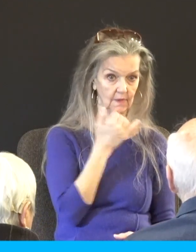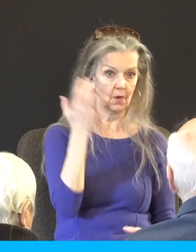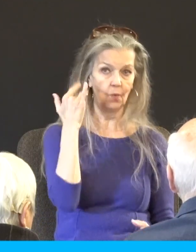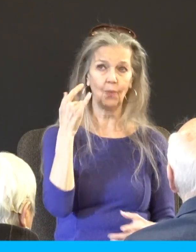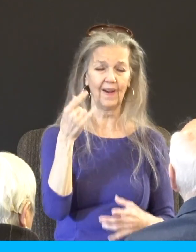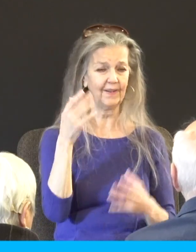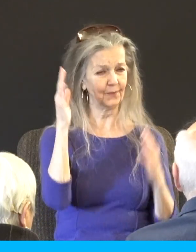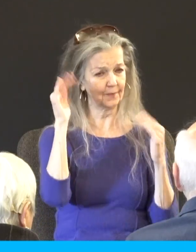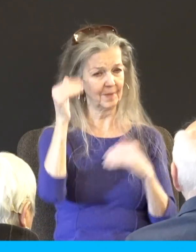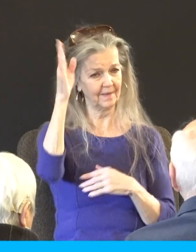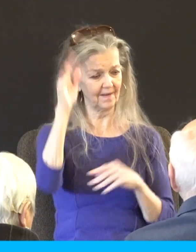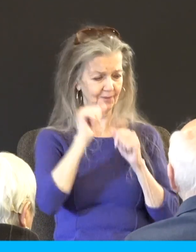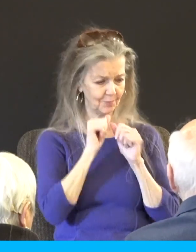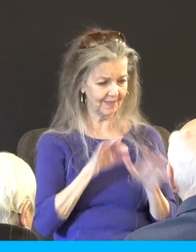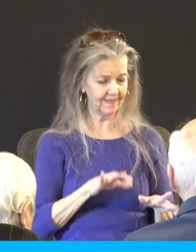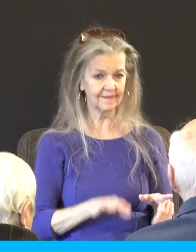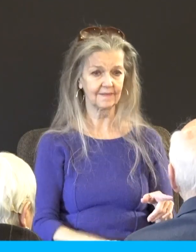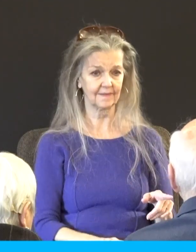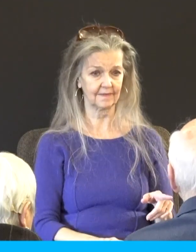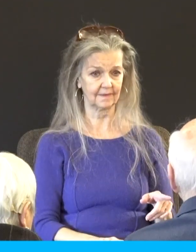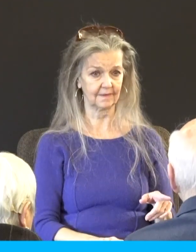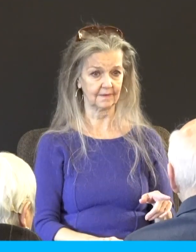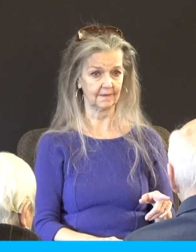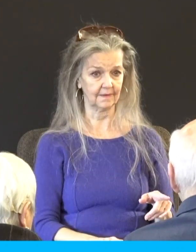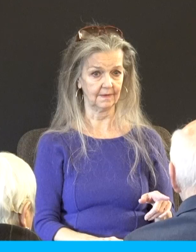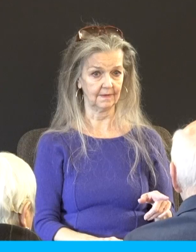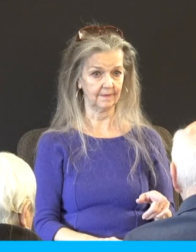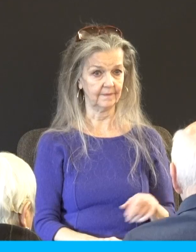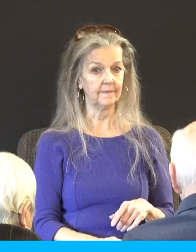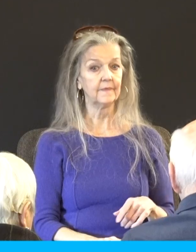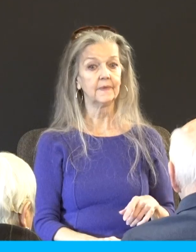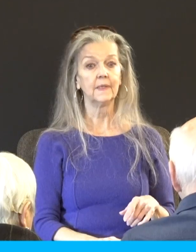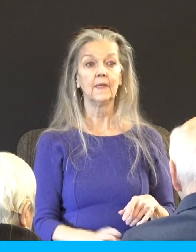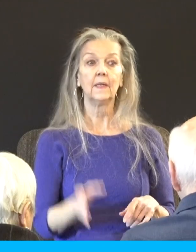bless you when they're in your prosperity ministry no parent-child relationship